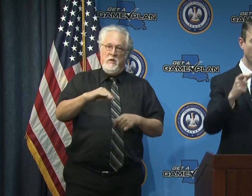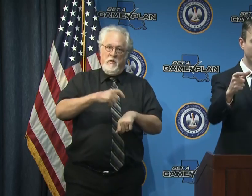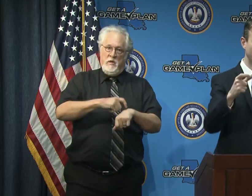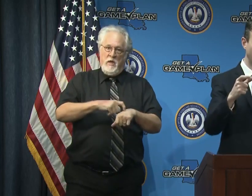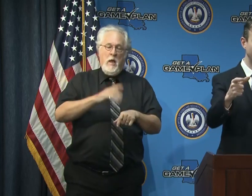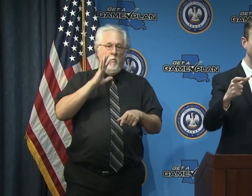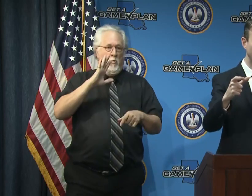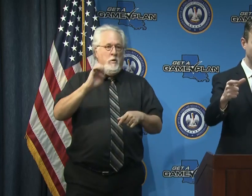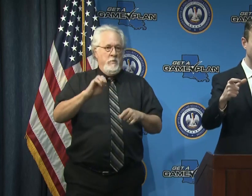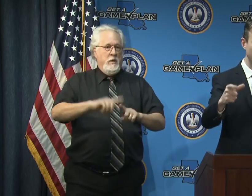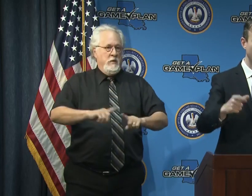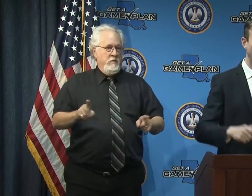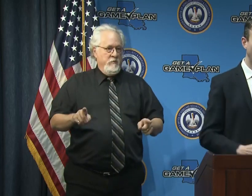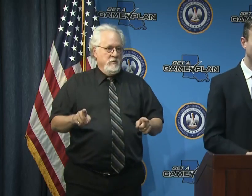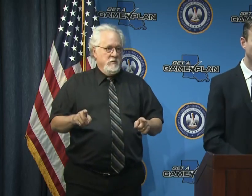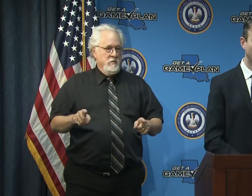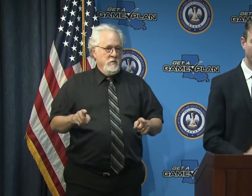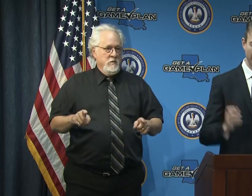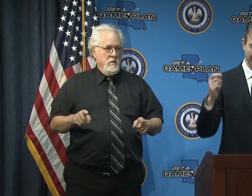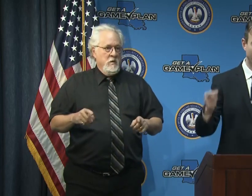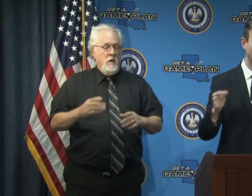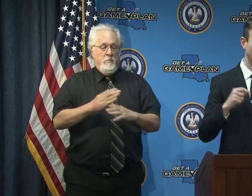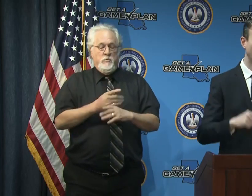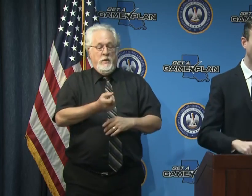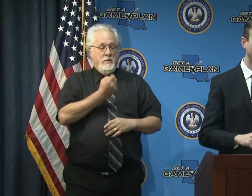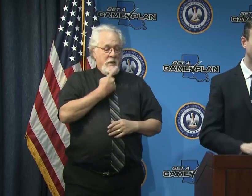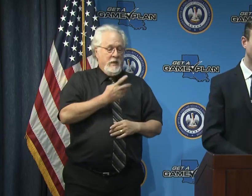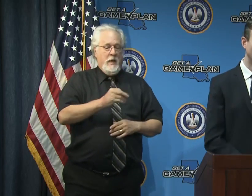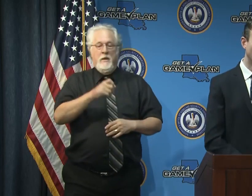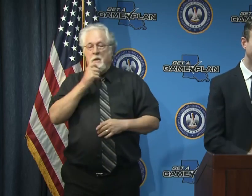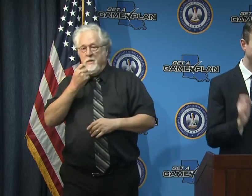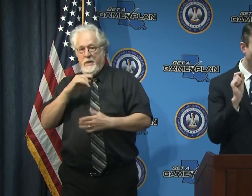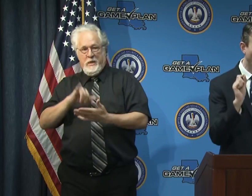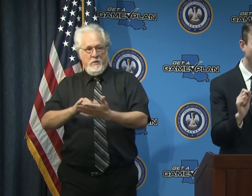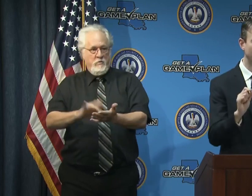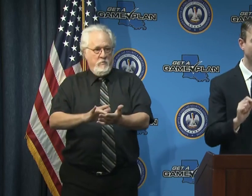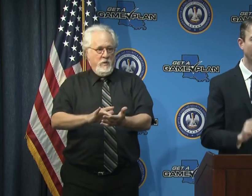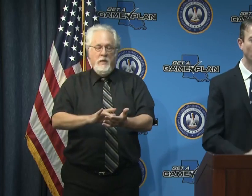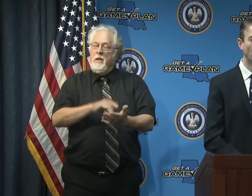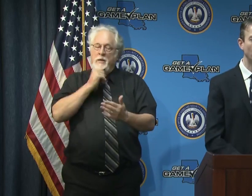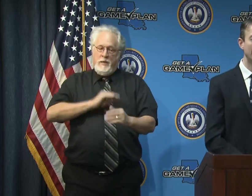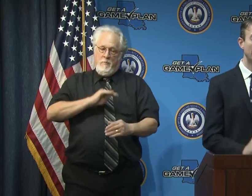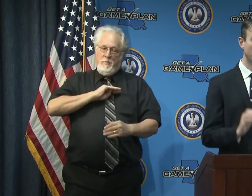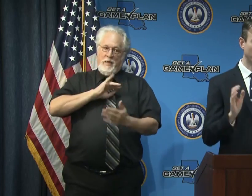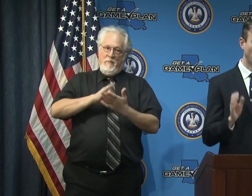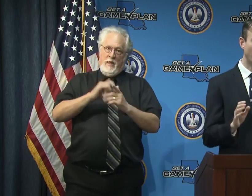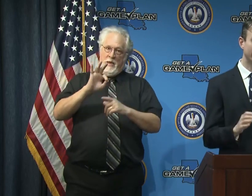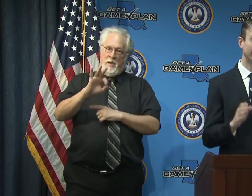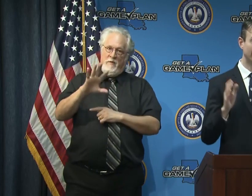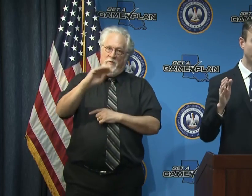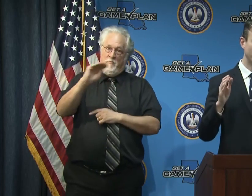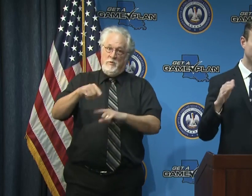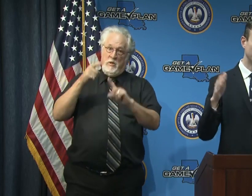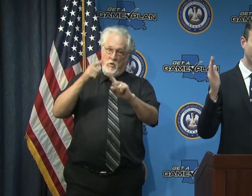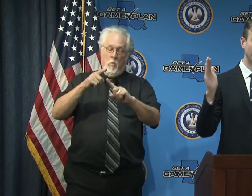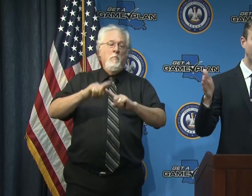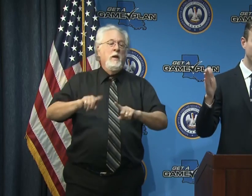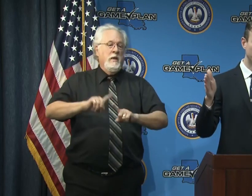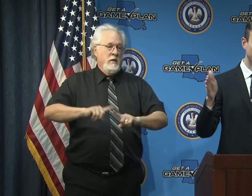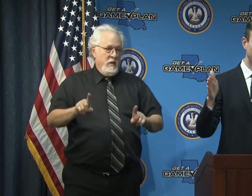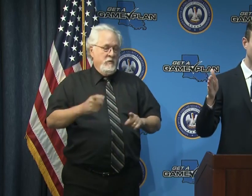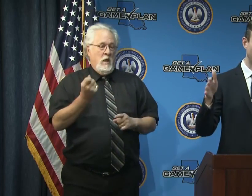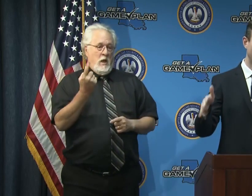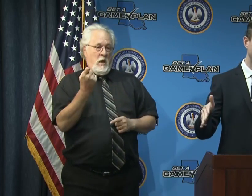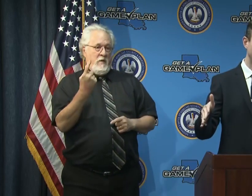there would be a difference between taking the drug and not taking the drug they didn't quite meet that goal but there was a difference between